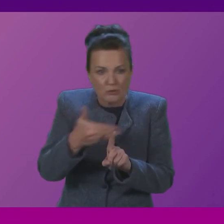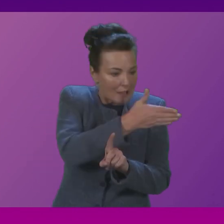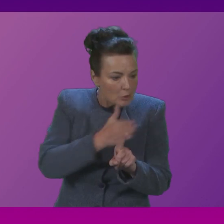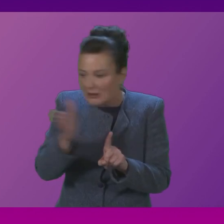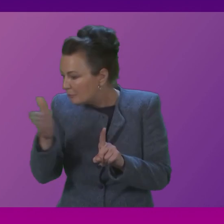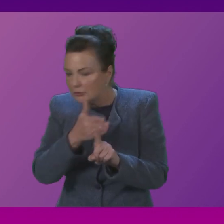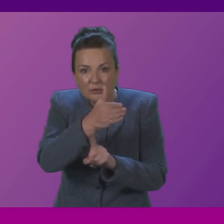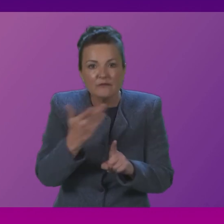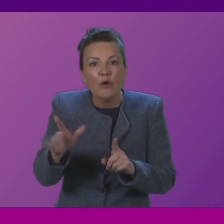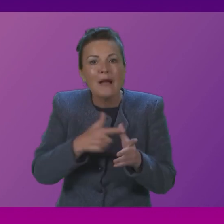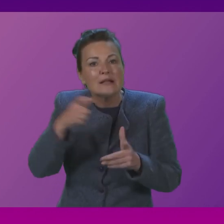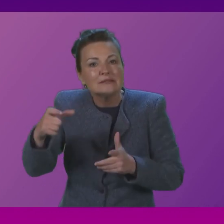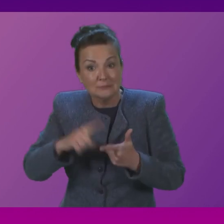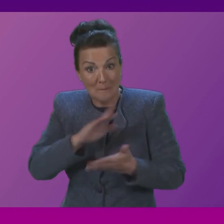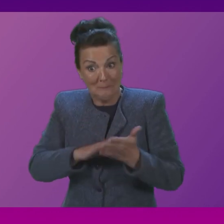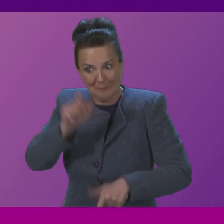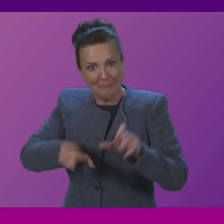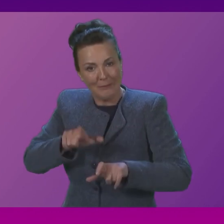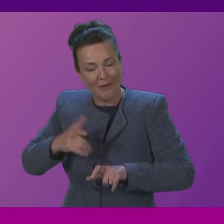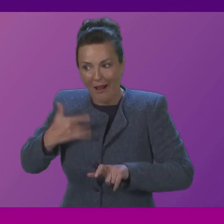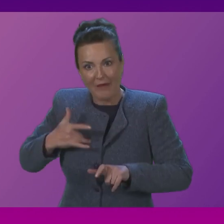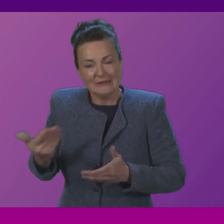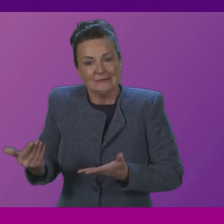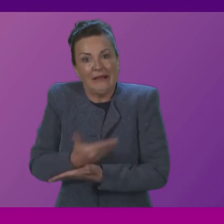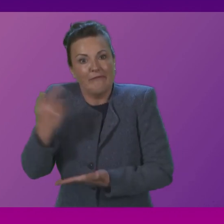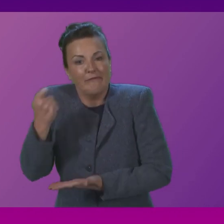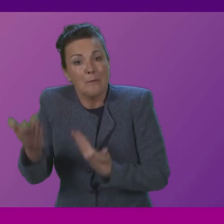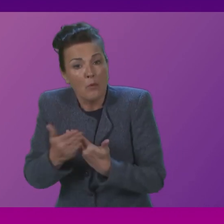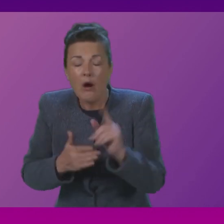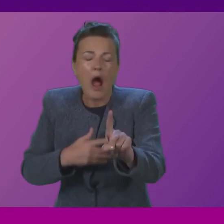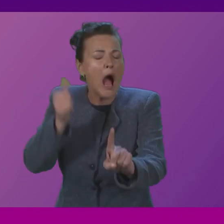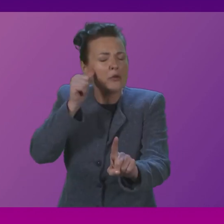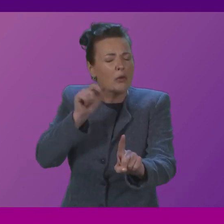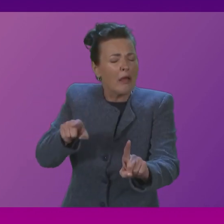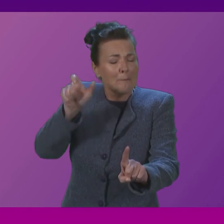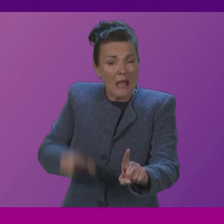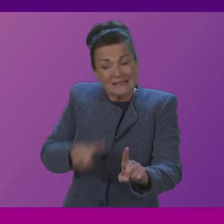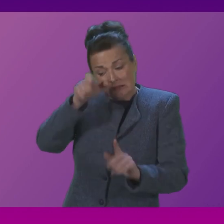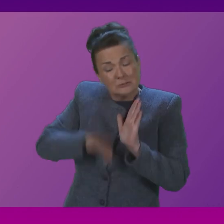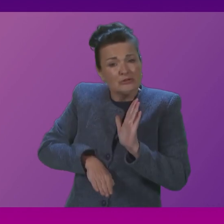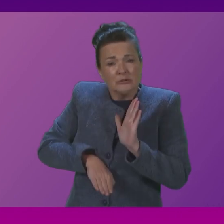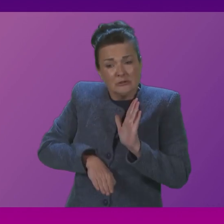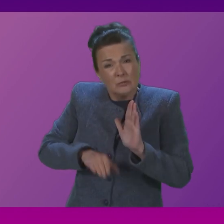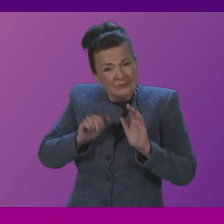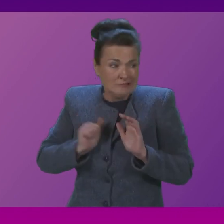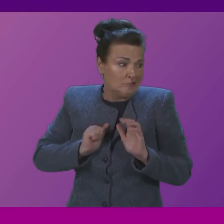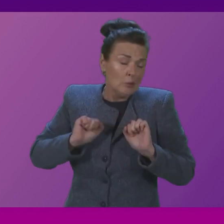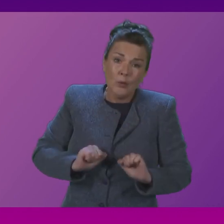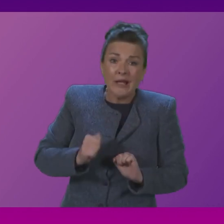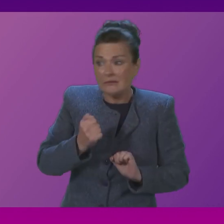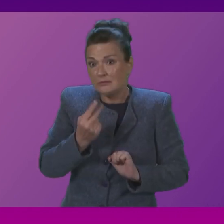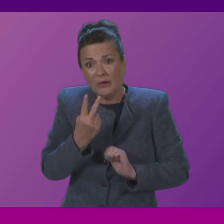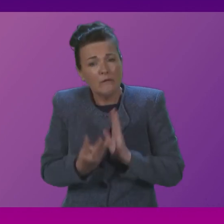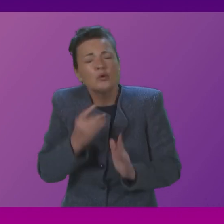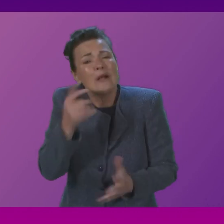and emergency. And while, of course, an experience like that is not acceptable, and there will be other patients having experiences like that right